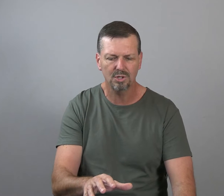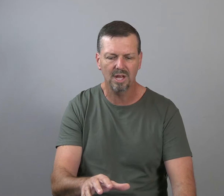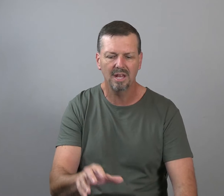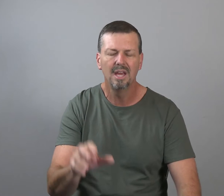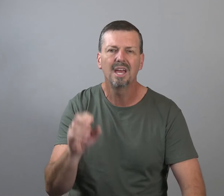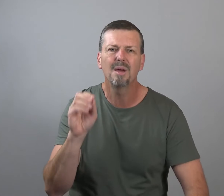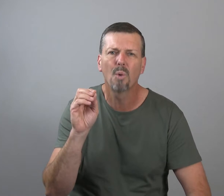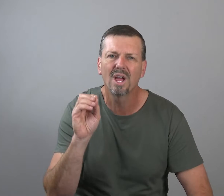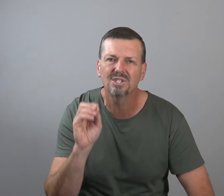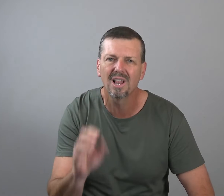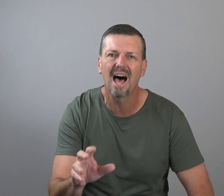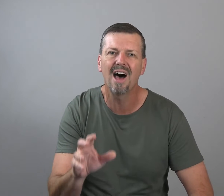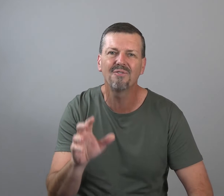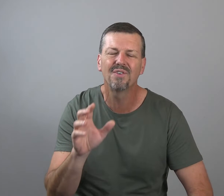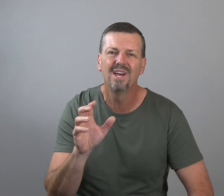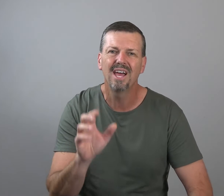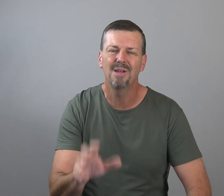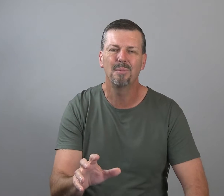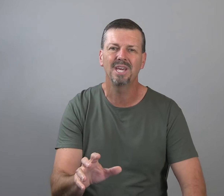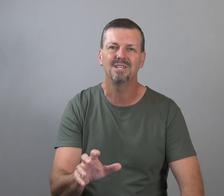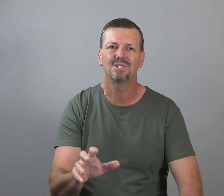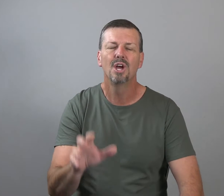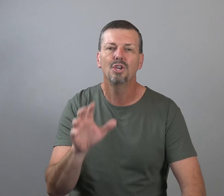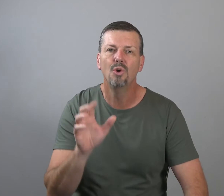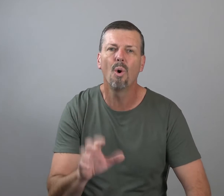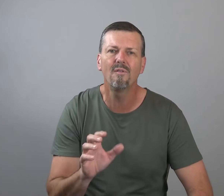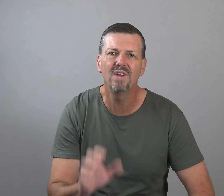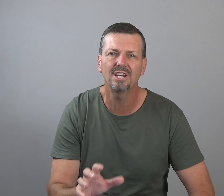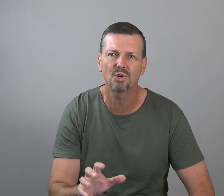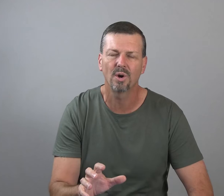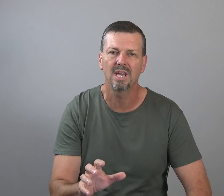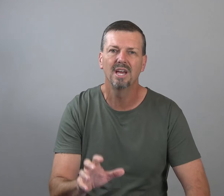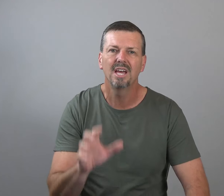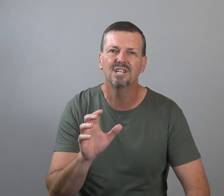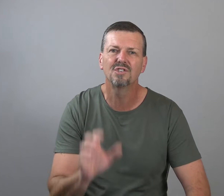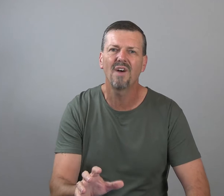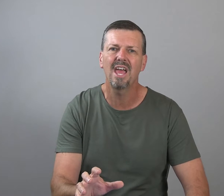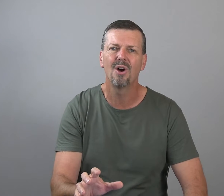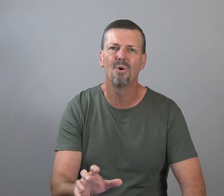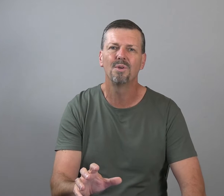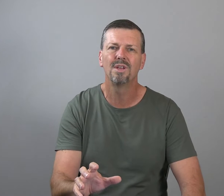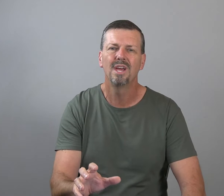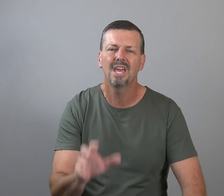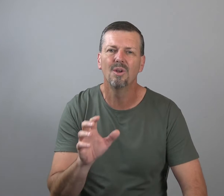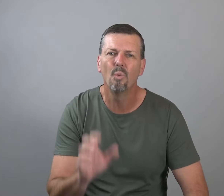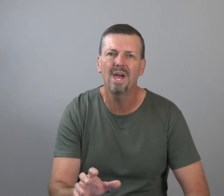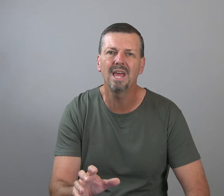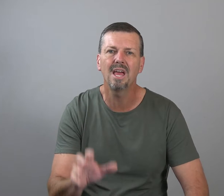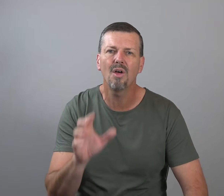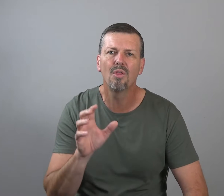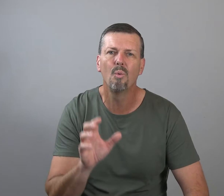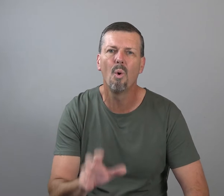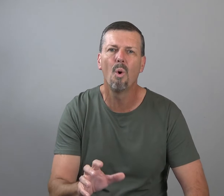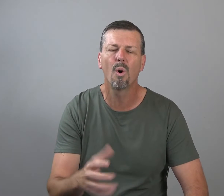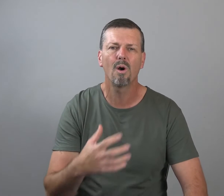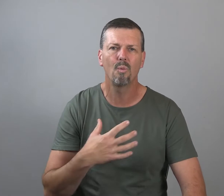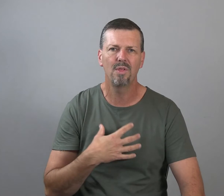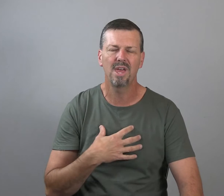said, it brings life and peace. Your victory is found in winning the war within.